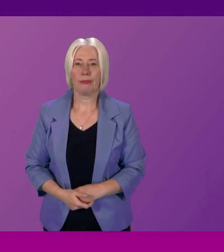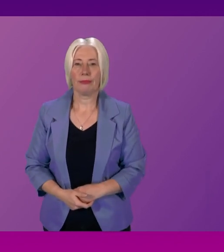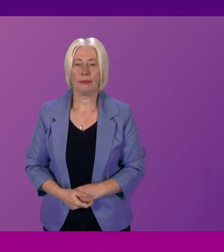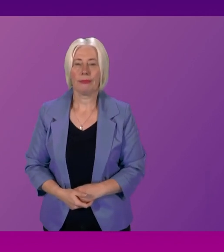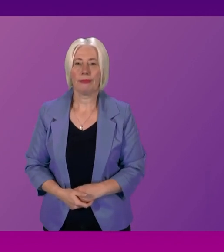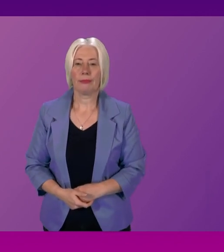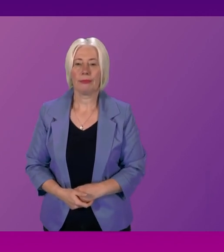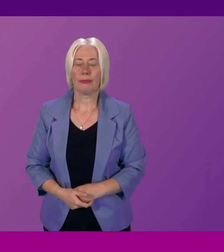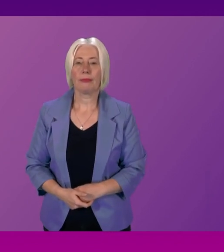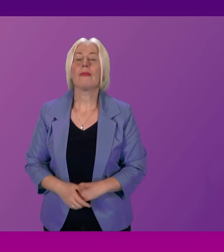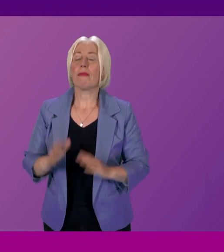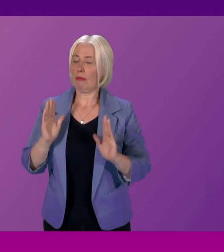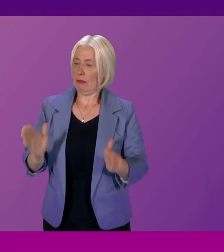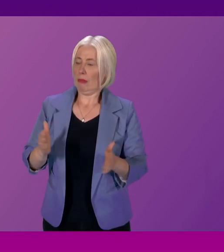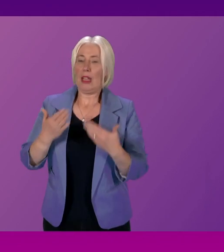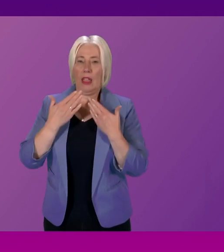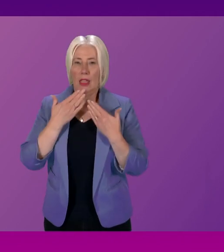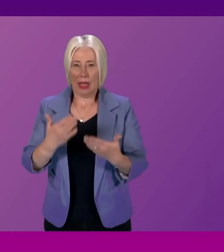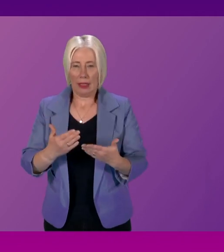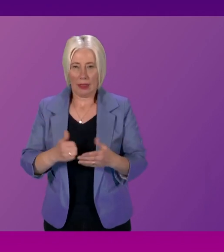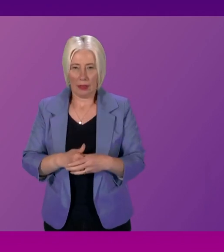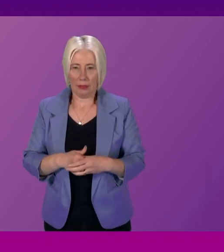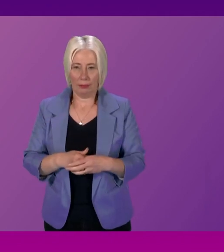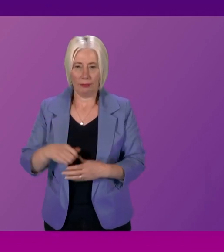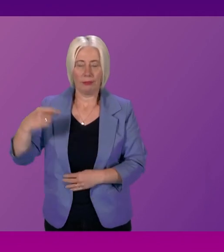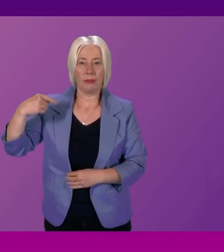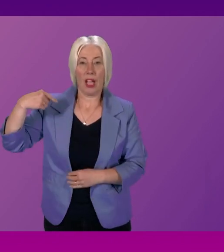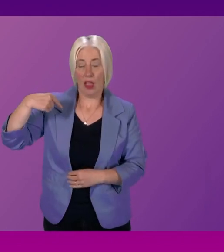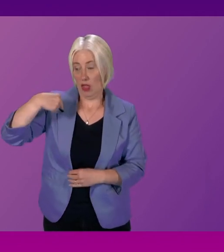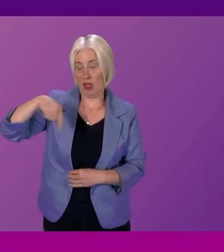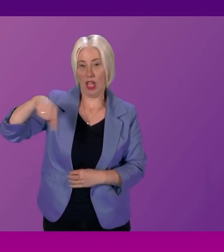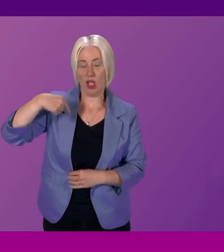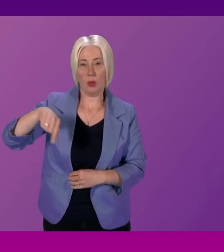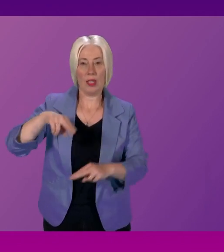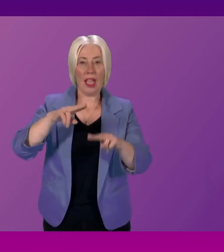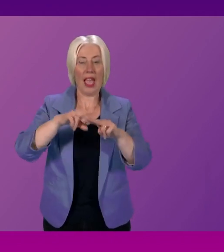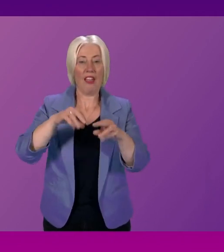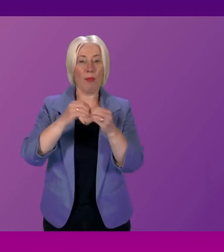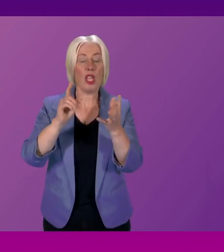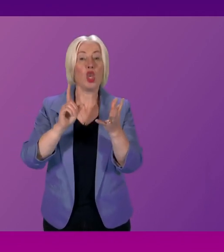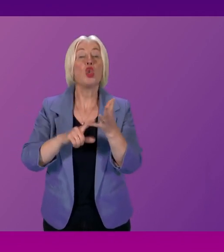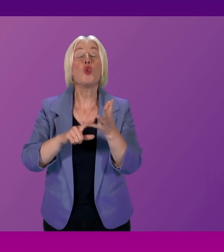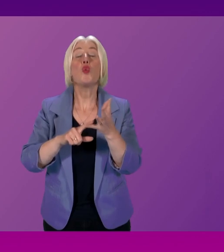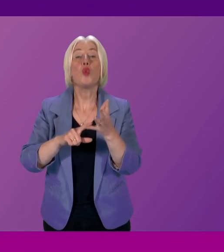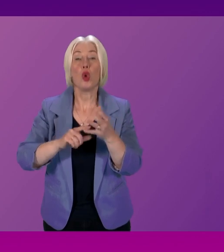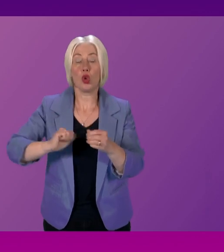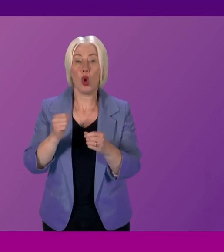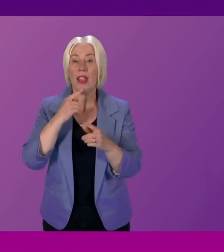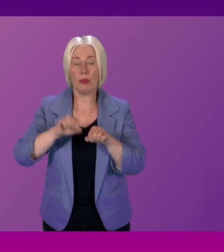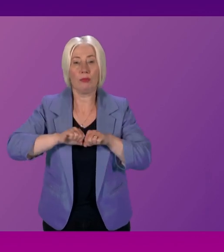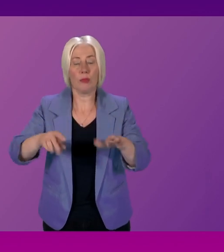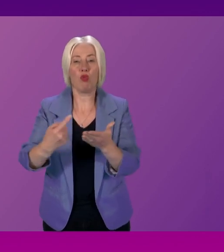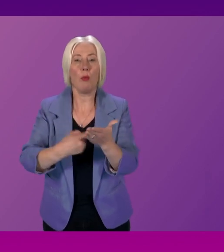Apologies, President Officer. Thank you. This week, the FBU Scotland launched their firestorm report.